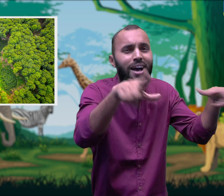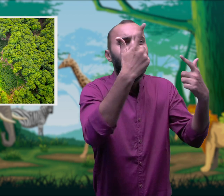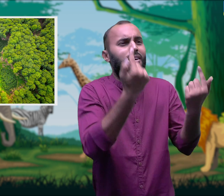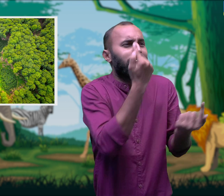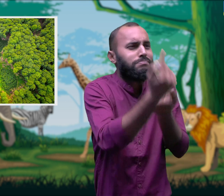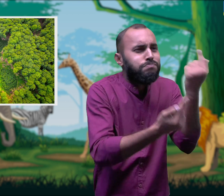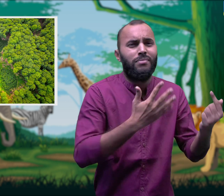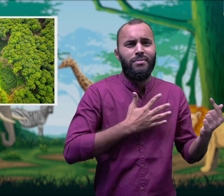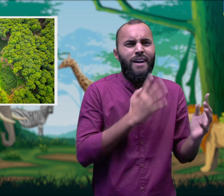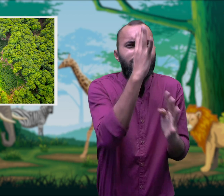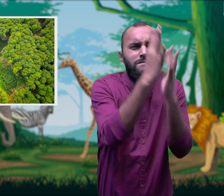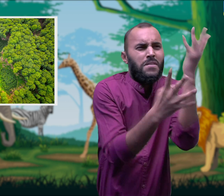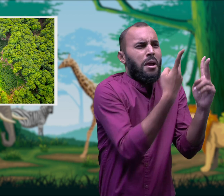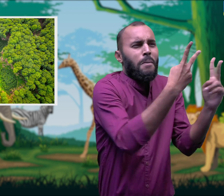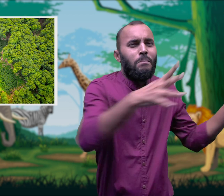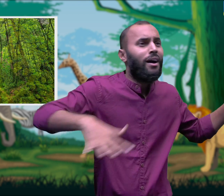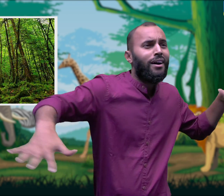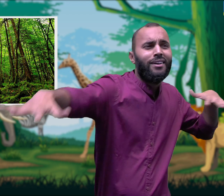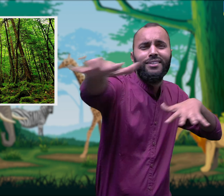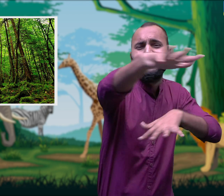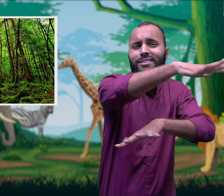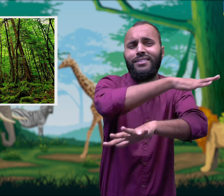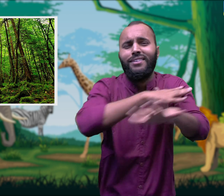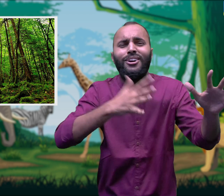animals. It also enhances the beauty of nature.